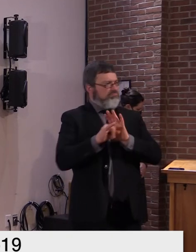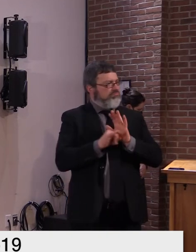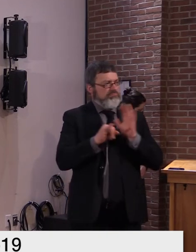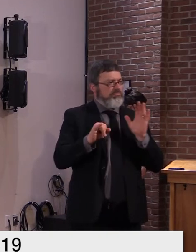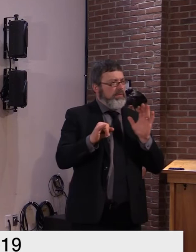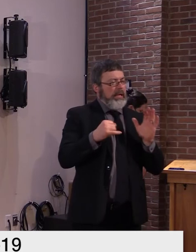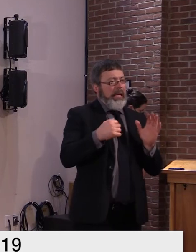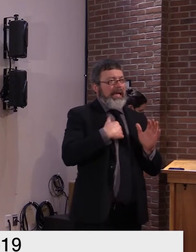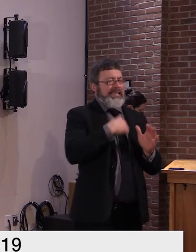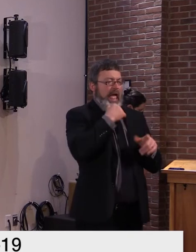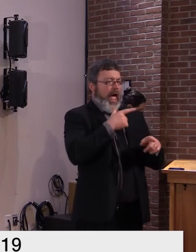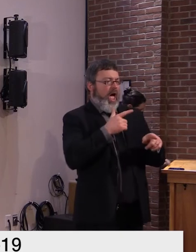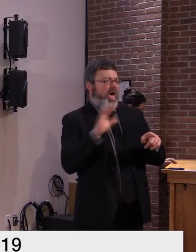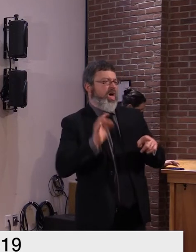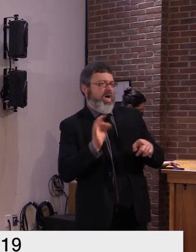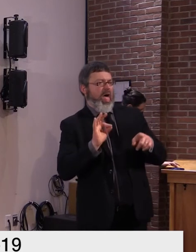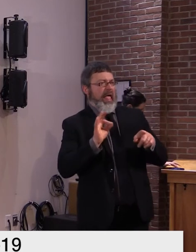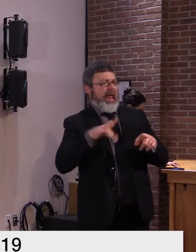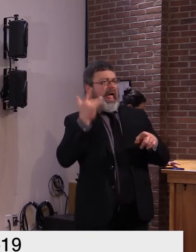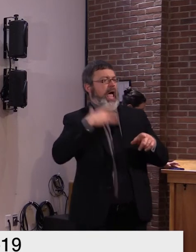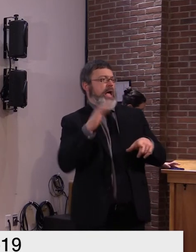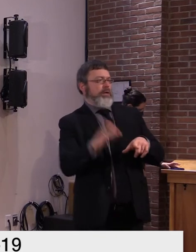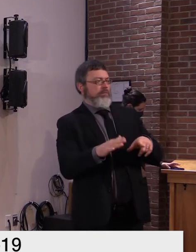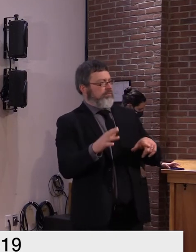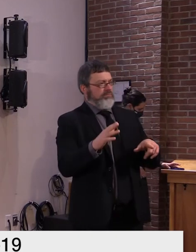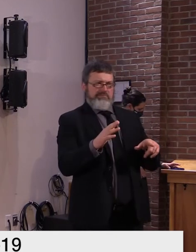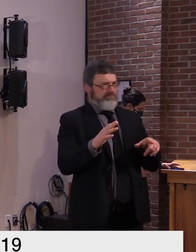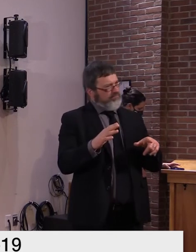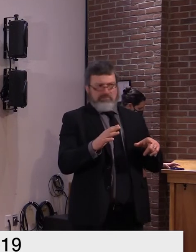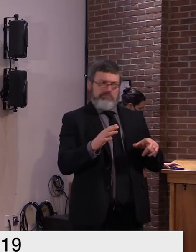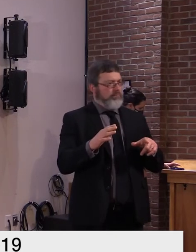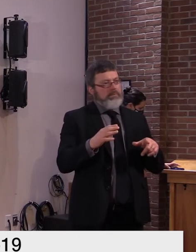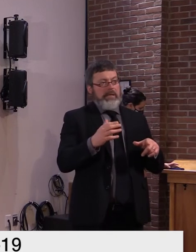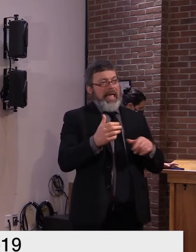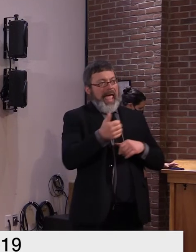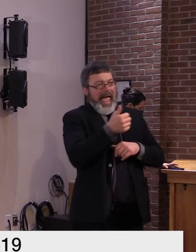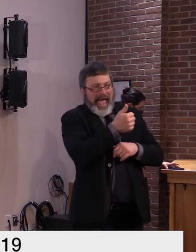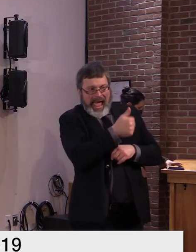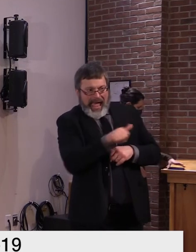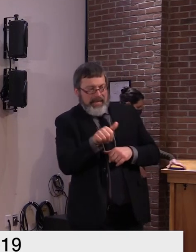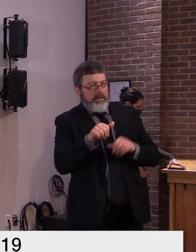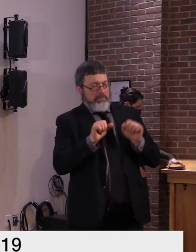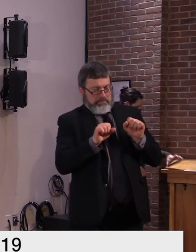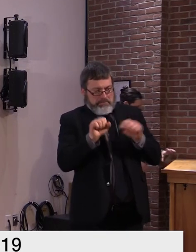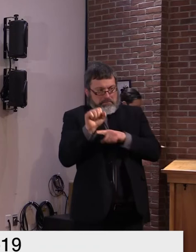spread to other people and cause them harm because it just doesn't bear out in the data.